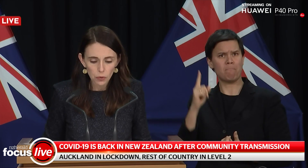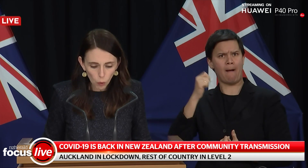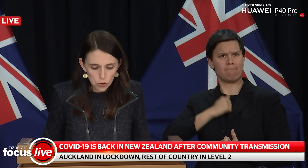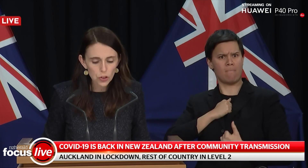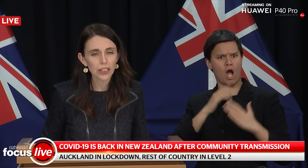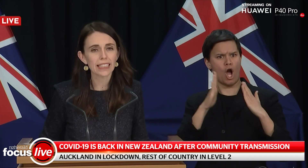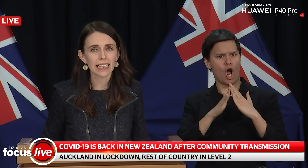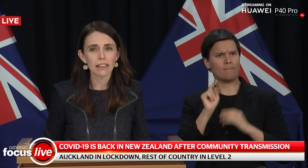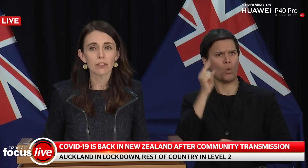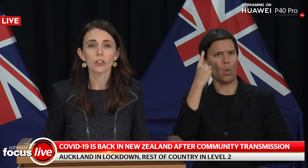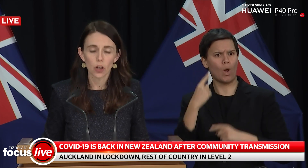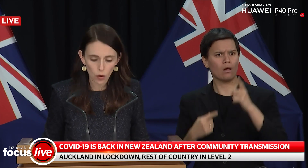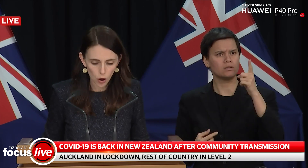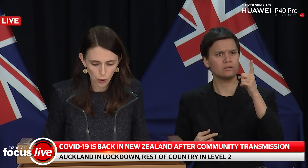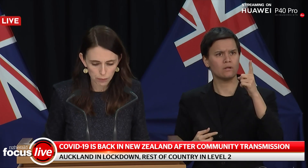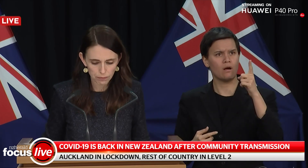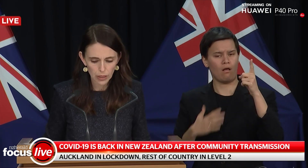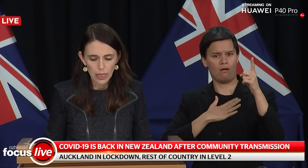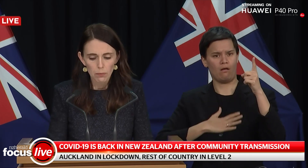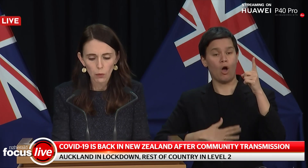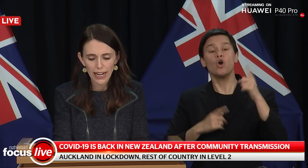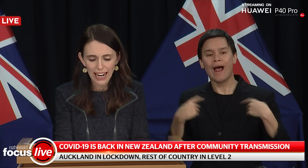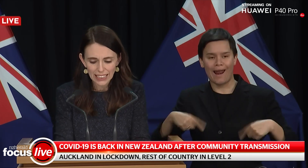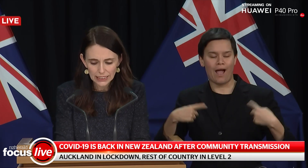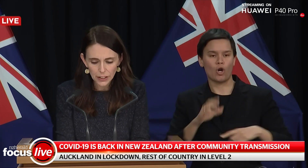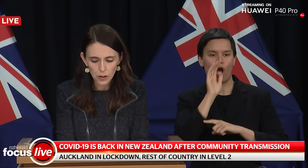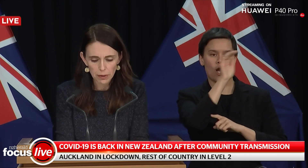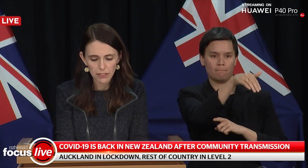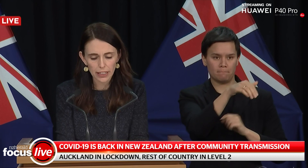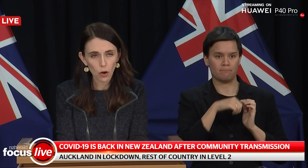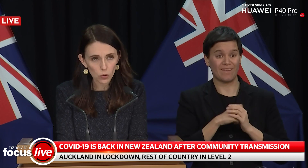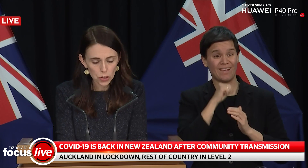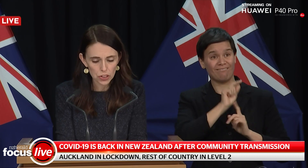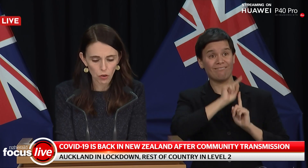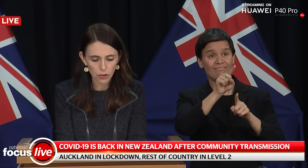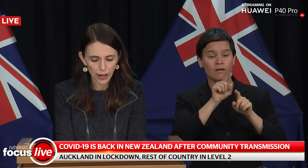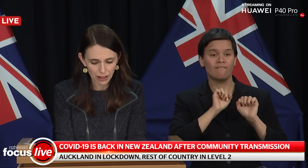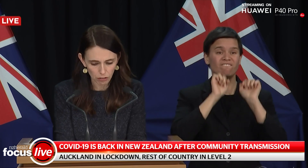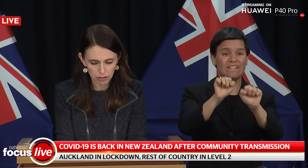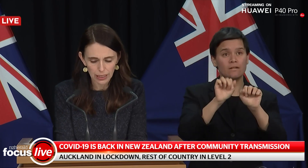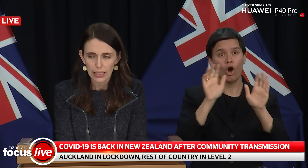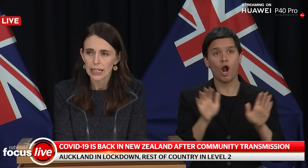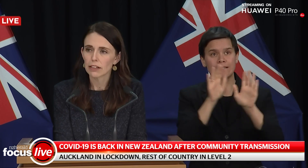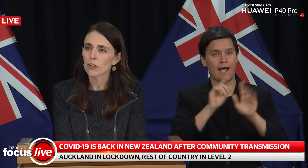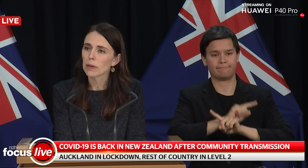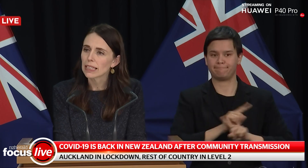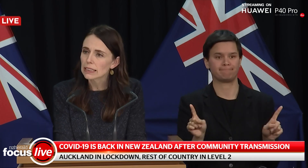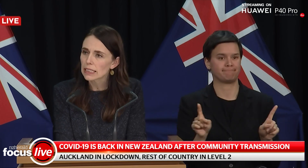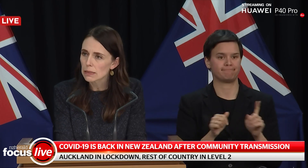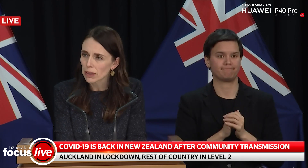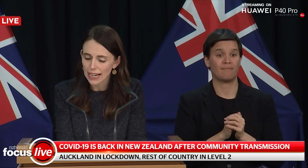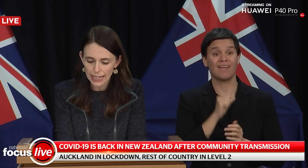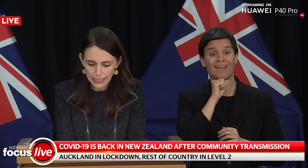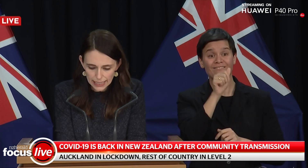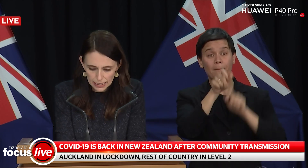you also can leave to go home. But we are asking you to be very conscious of your health and if you begin